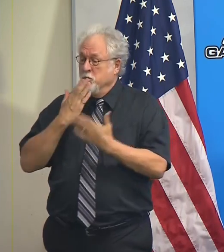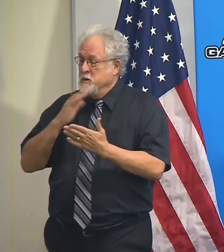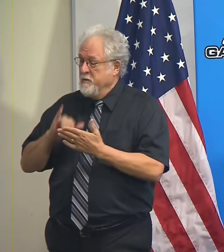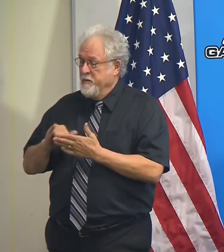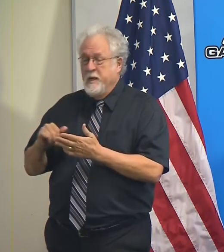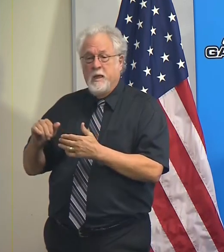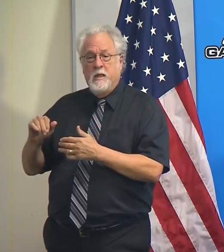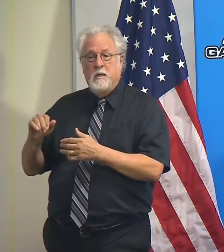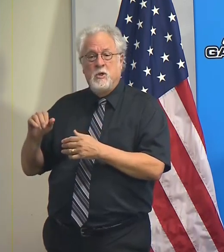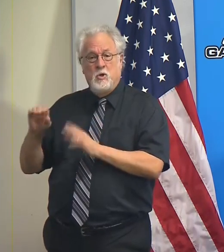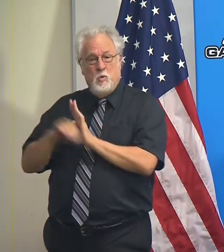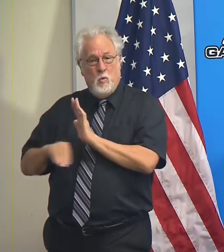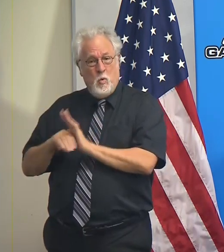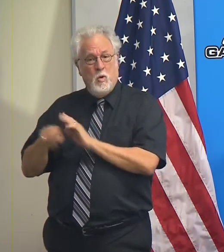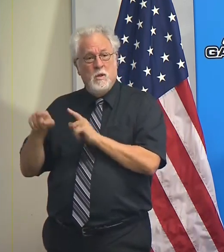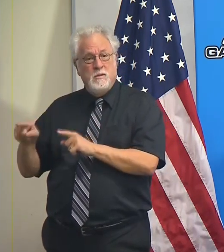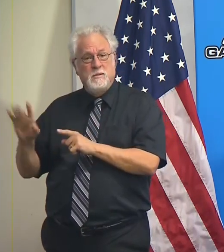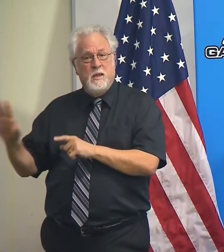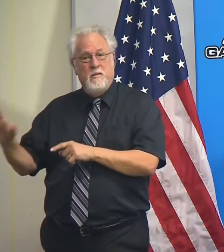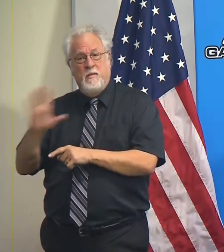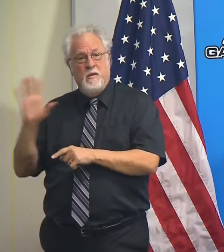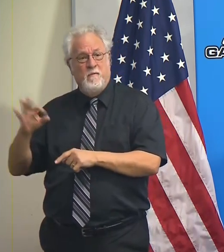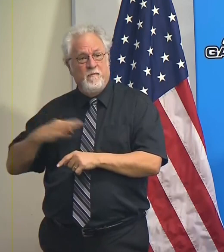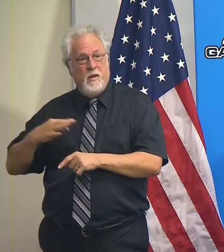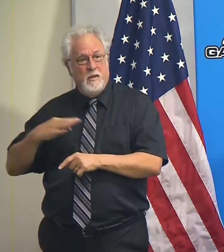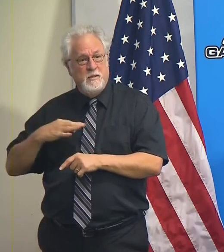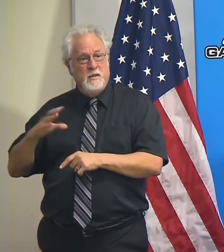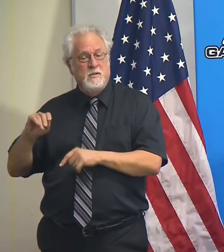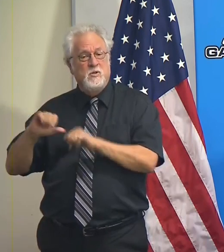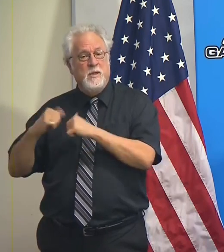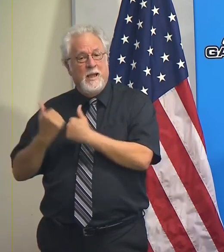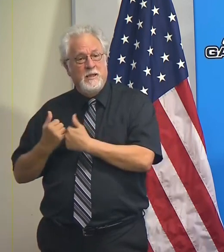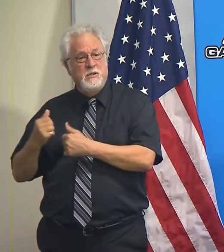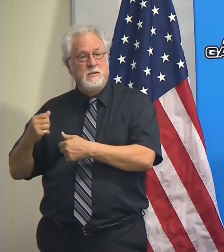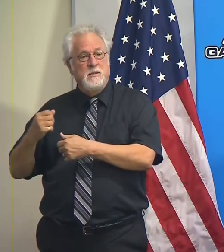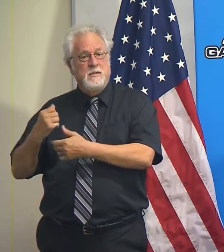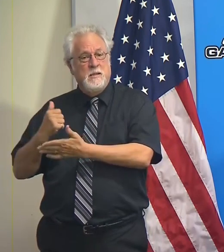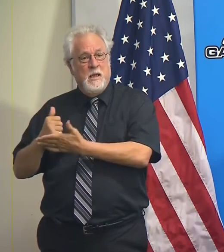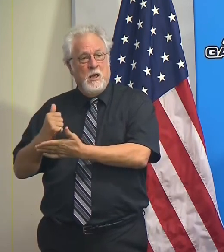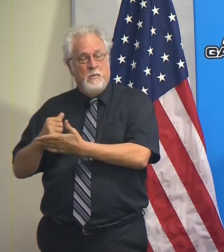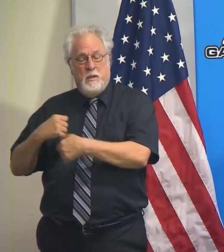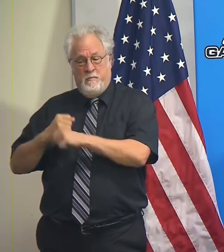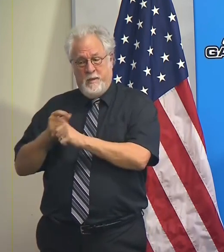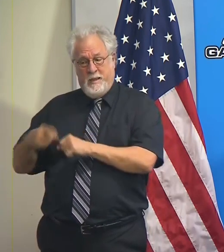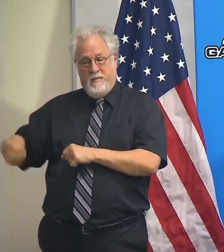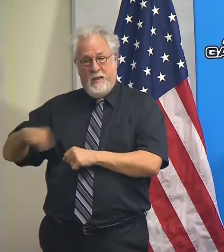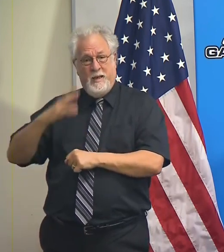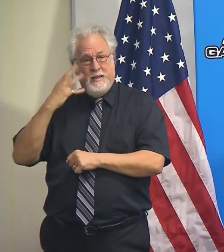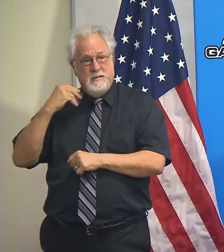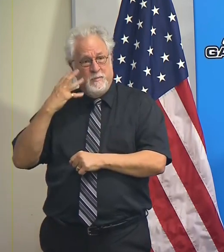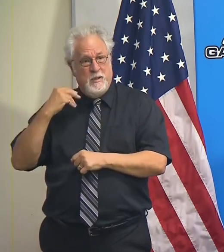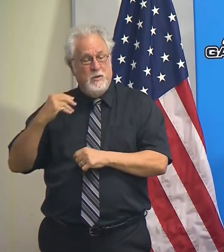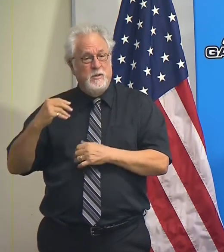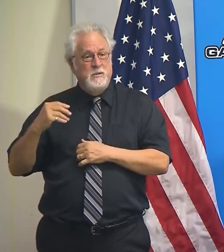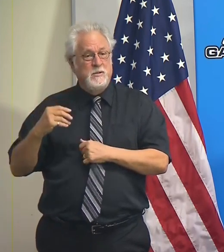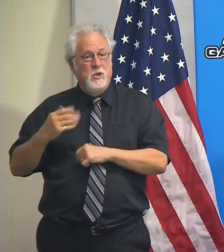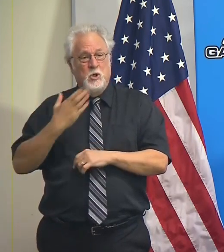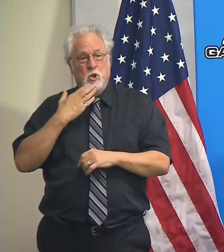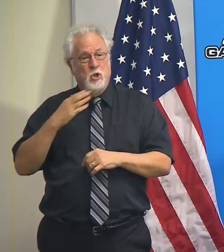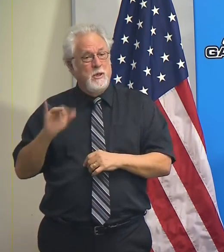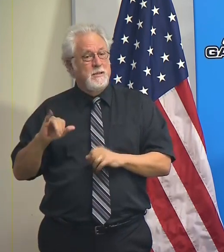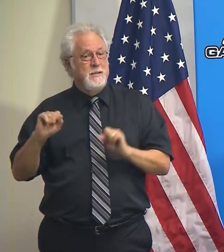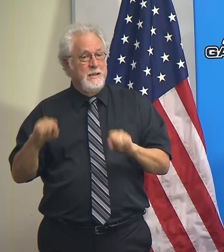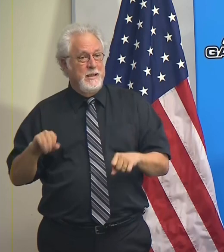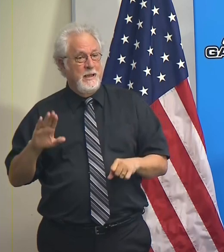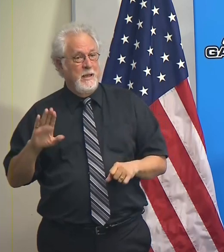the efforts that the city of New Orleans and all of those volunteers and those agencies are making to make that experience as as good as it can